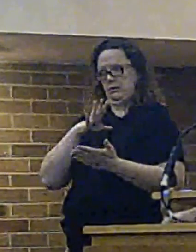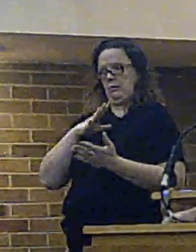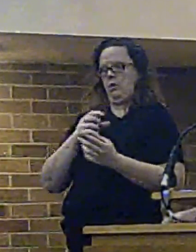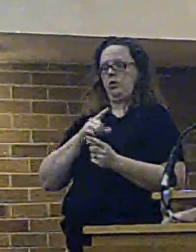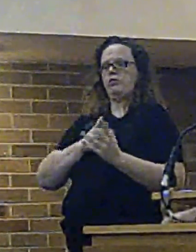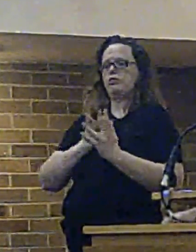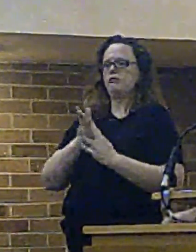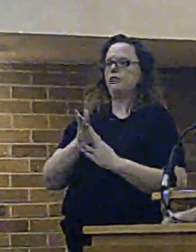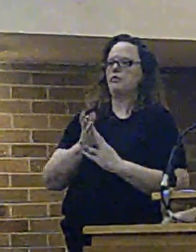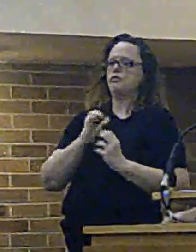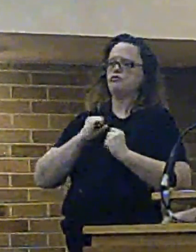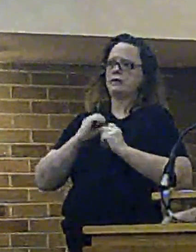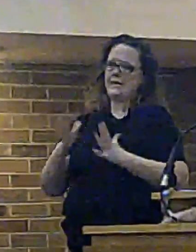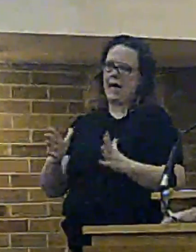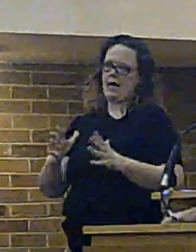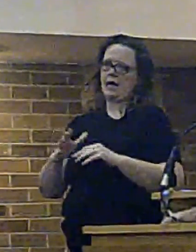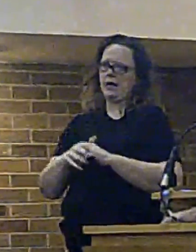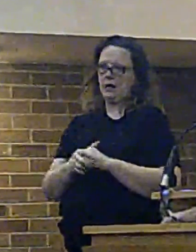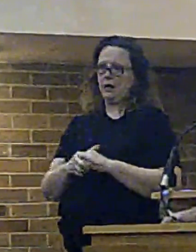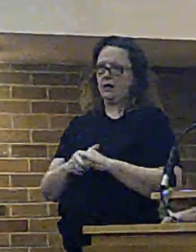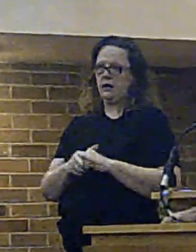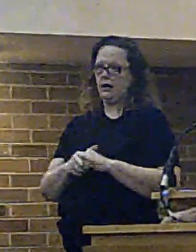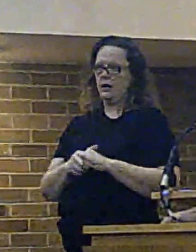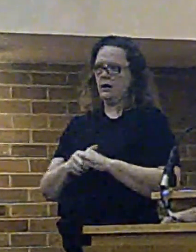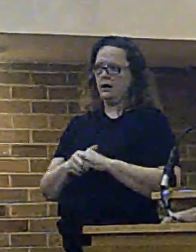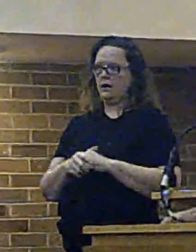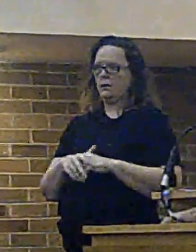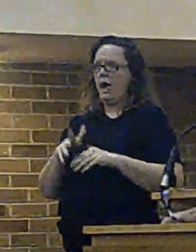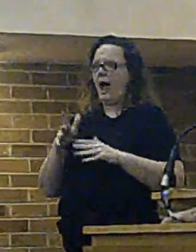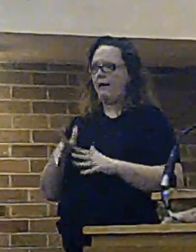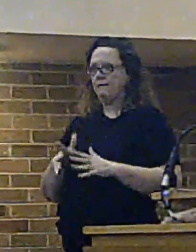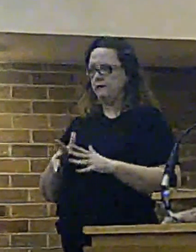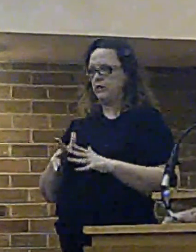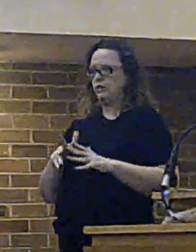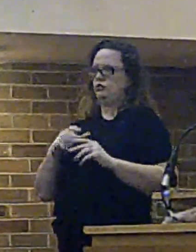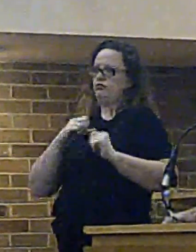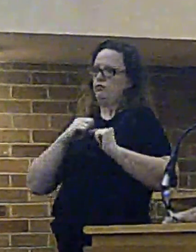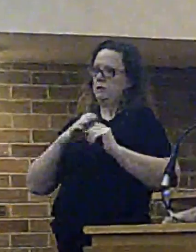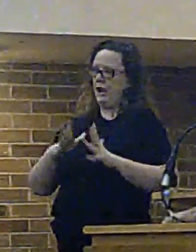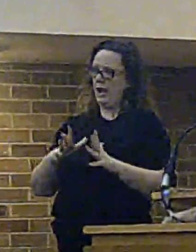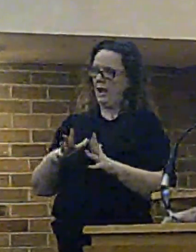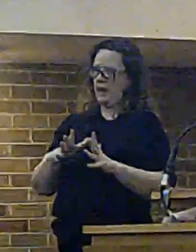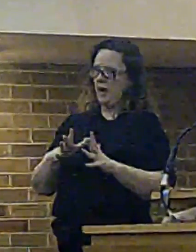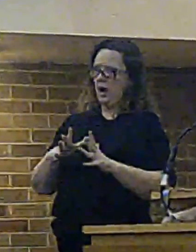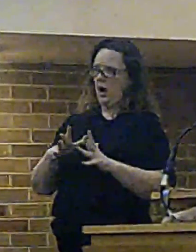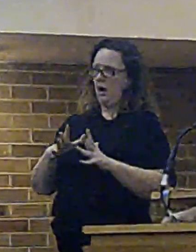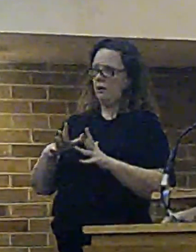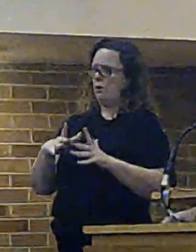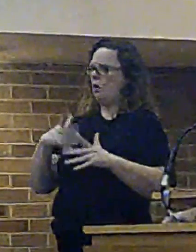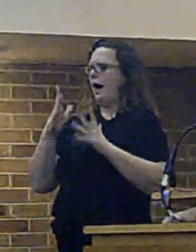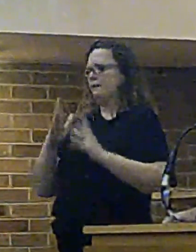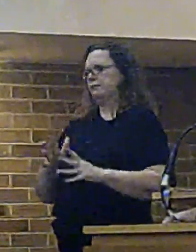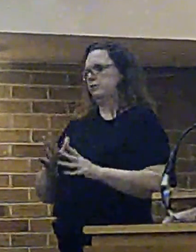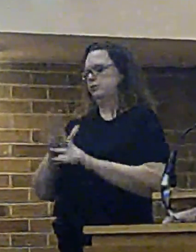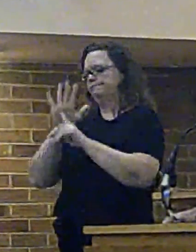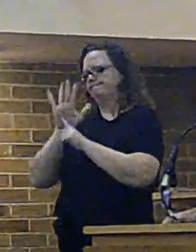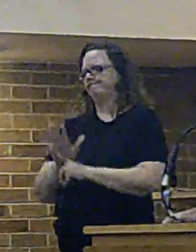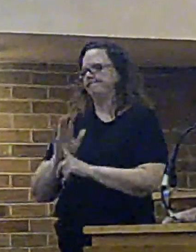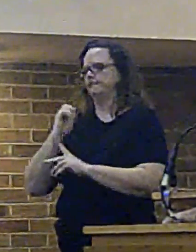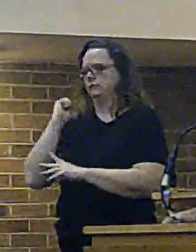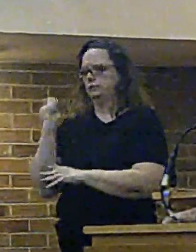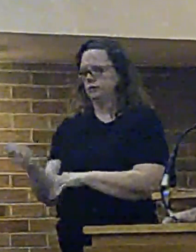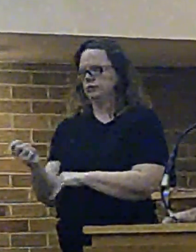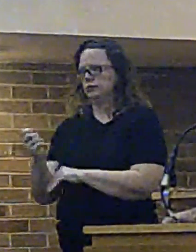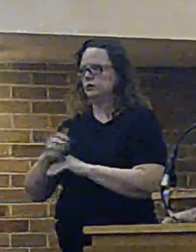retirement. That is the only way we can avoid compulsory redundancies. In the very simplest of terms, the number of